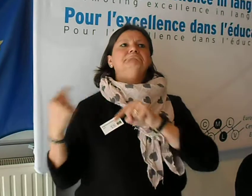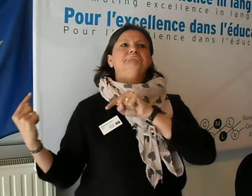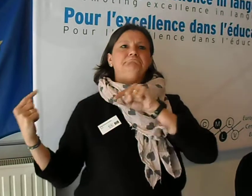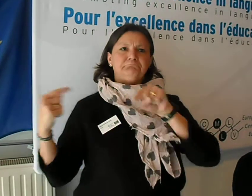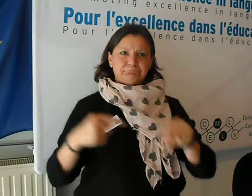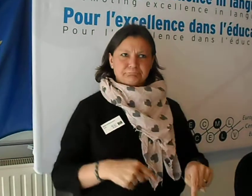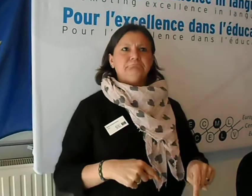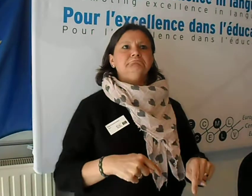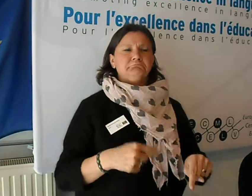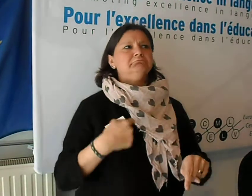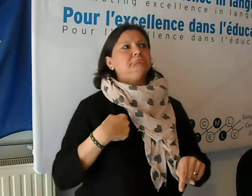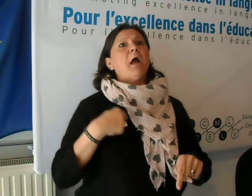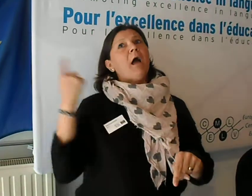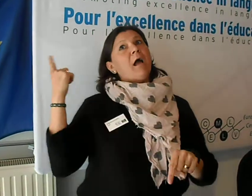for the last two years.